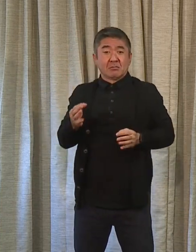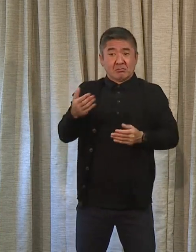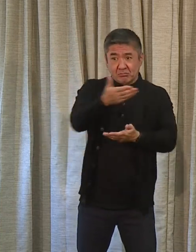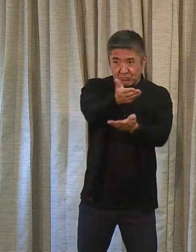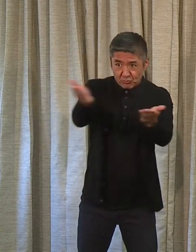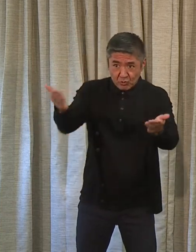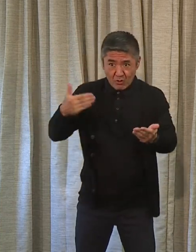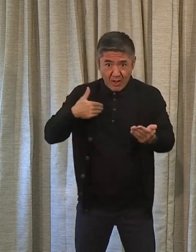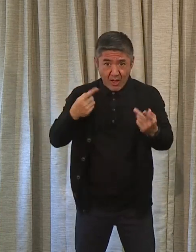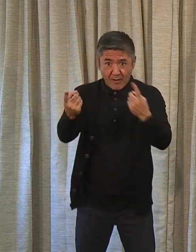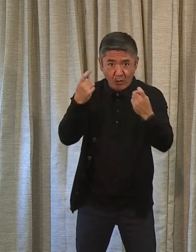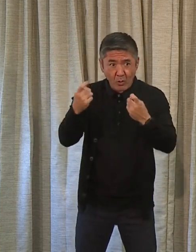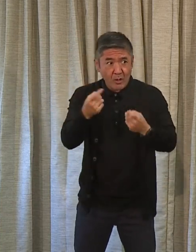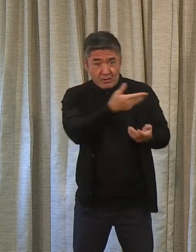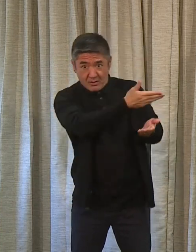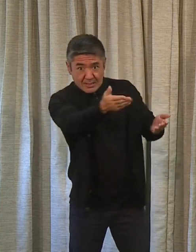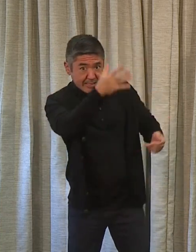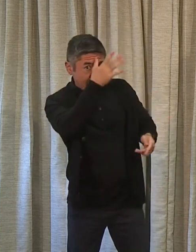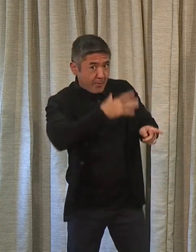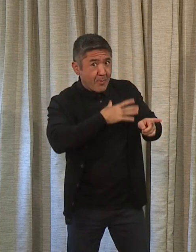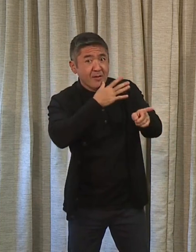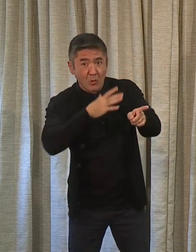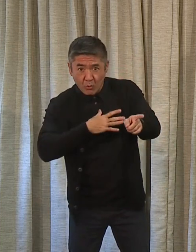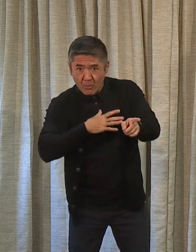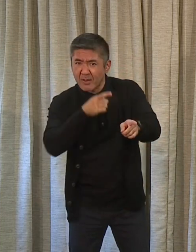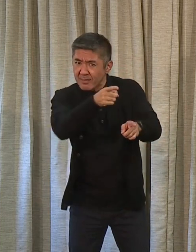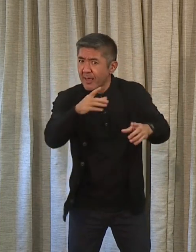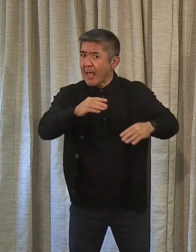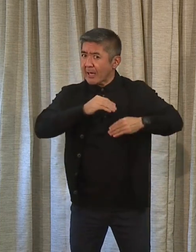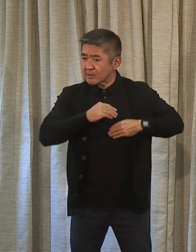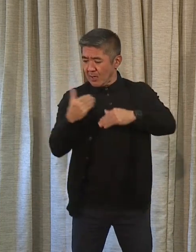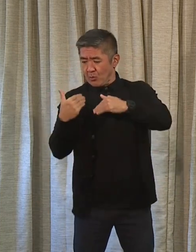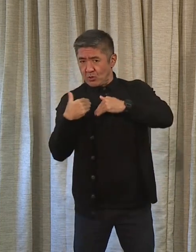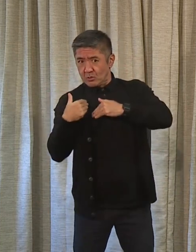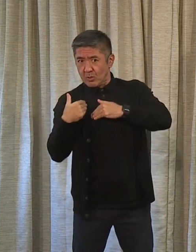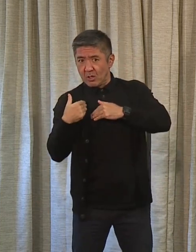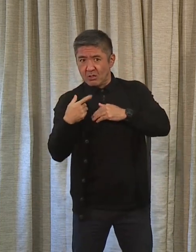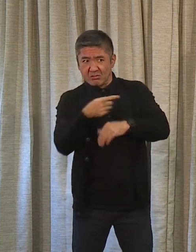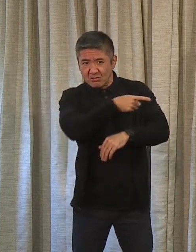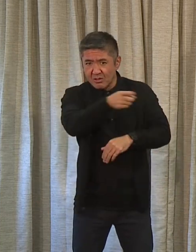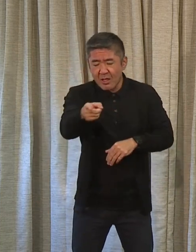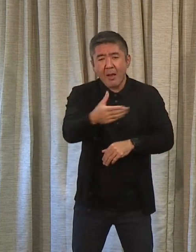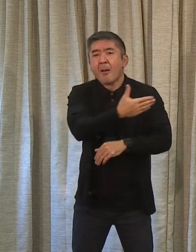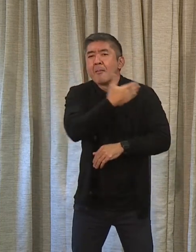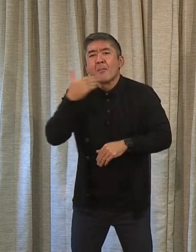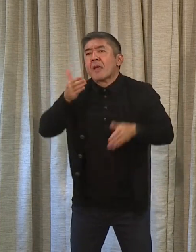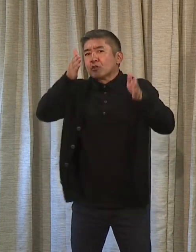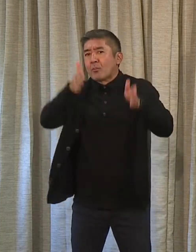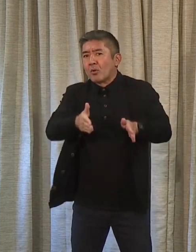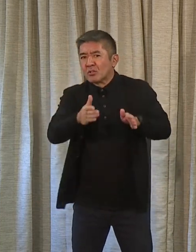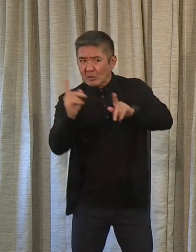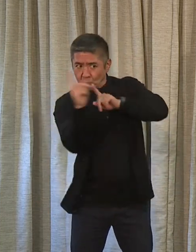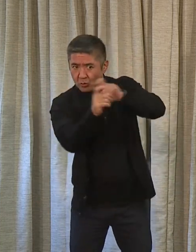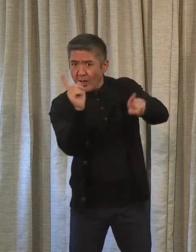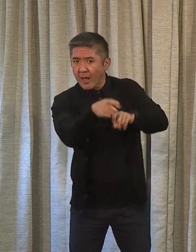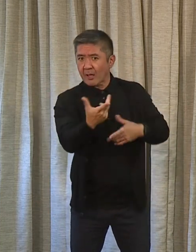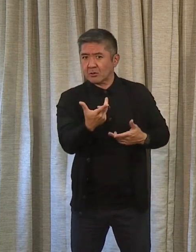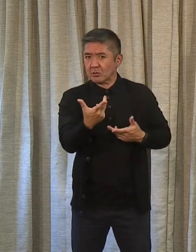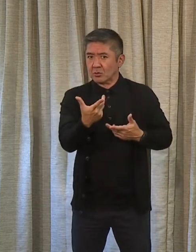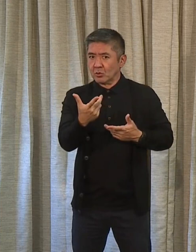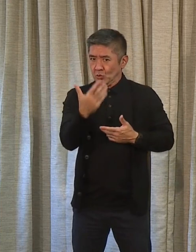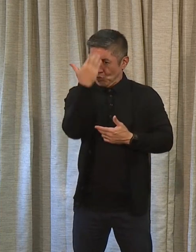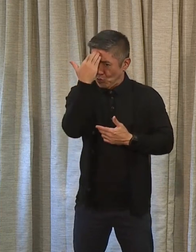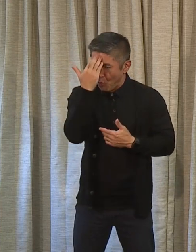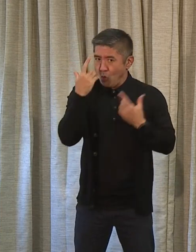any questions, these are the men and women who I'm going to hold responsible for. They are in the best position to answer things that we're going to do that I think will